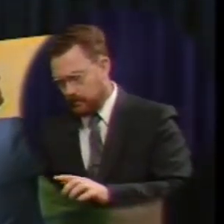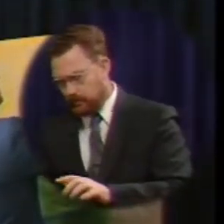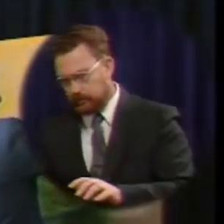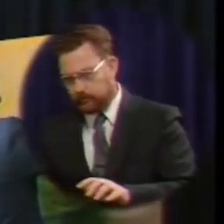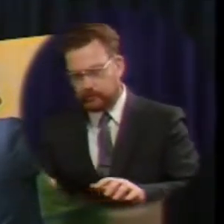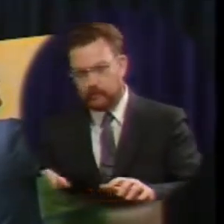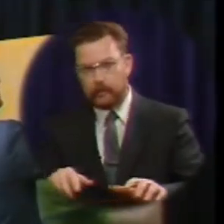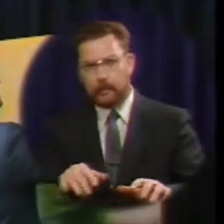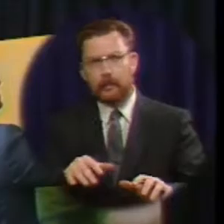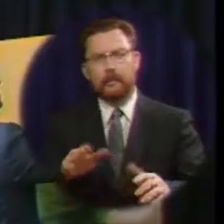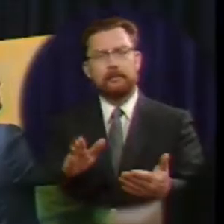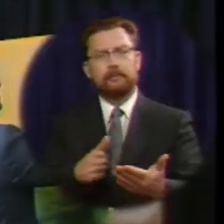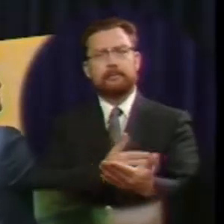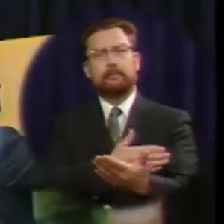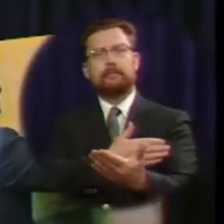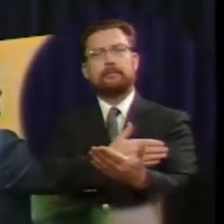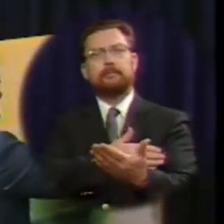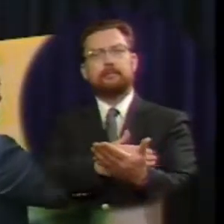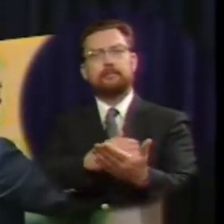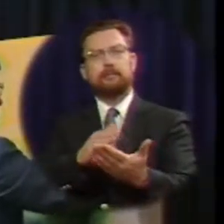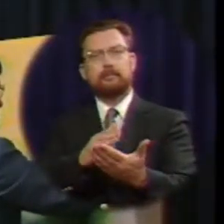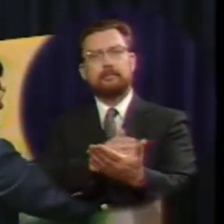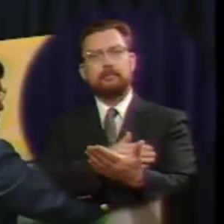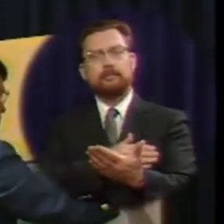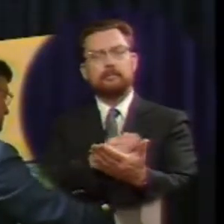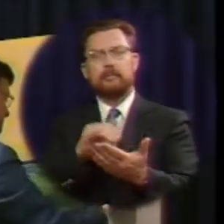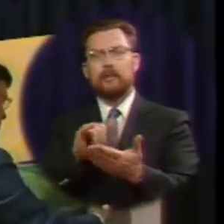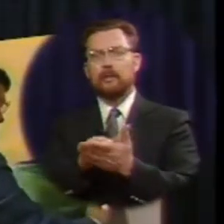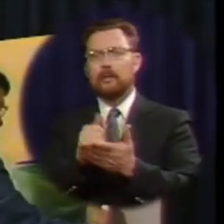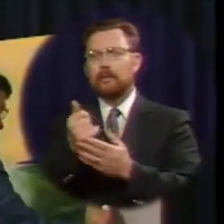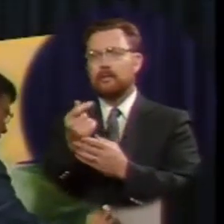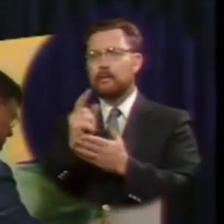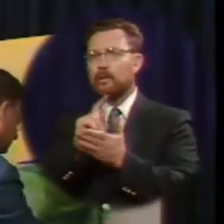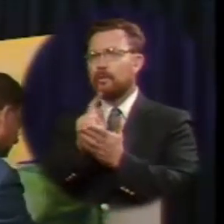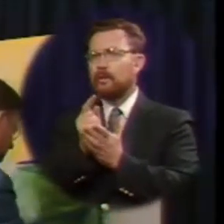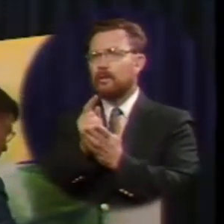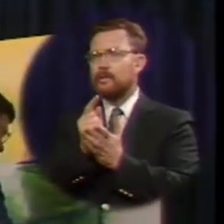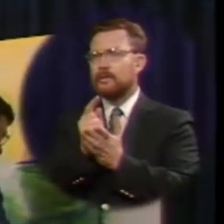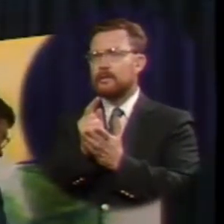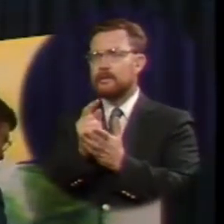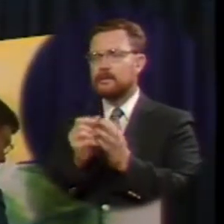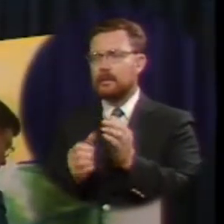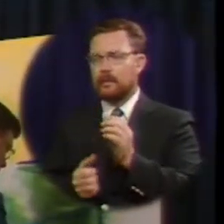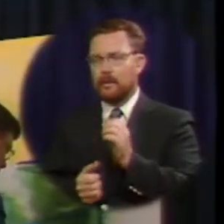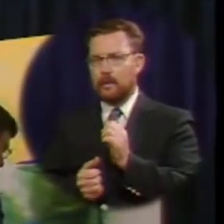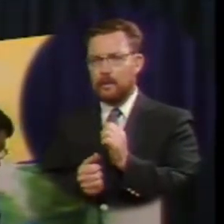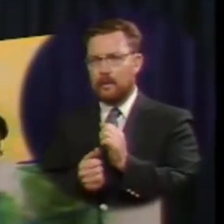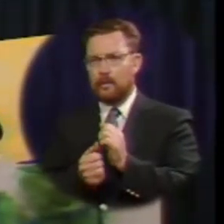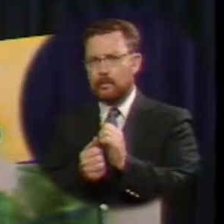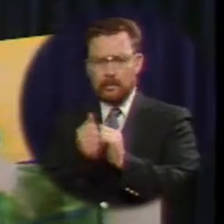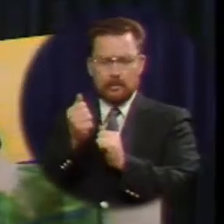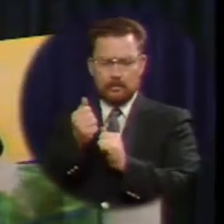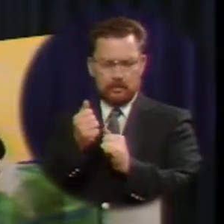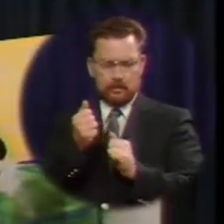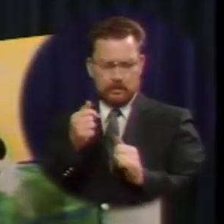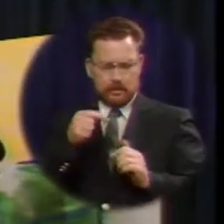started singing these few moments were the most intense of his life the